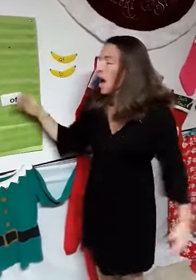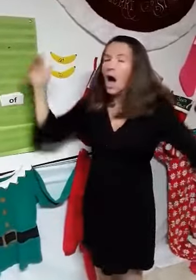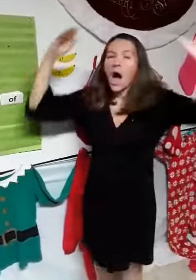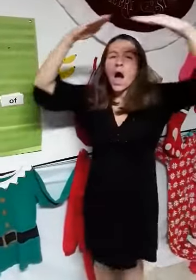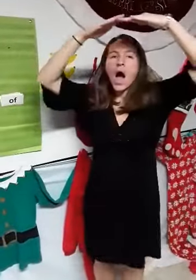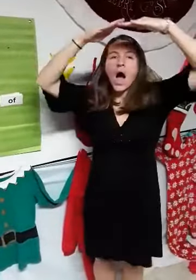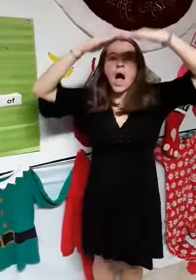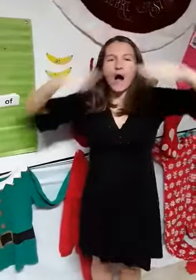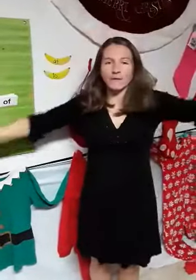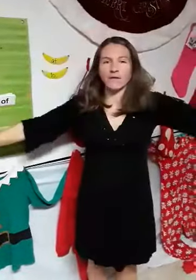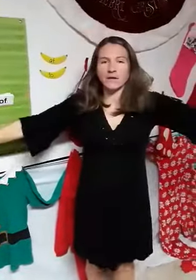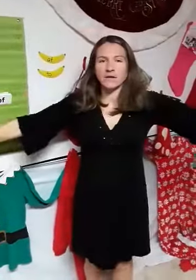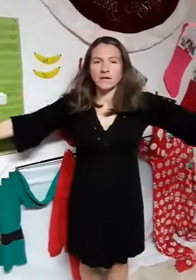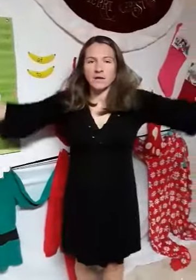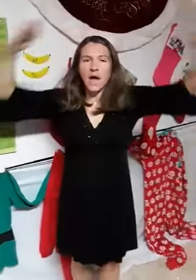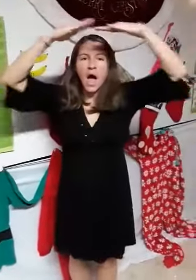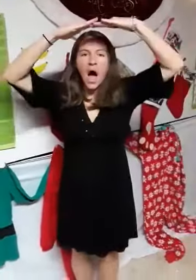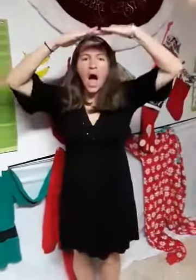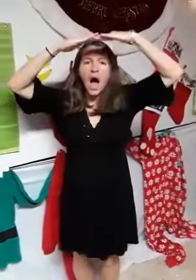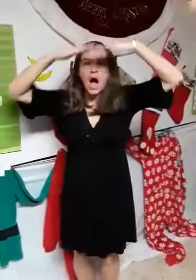Of. Of.